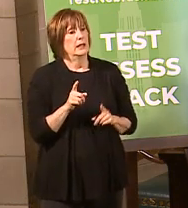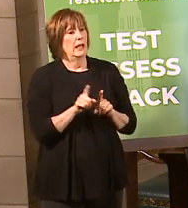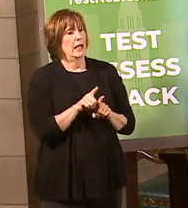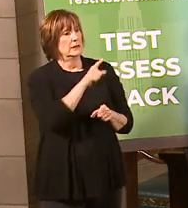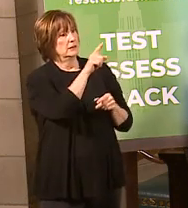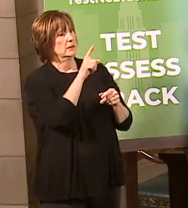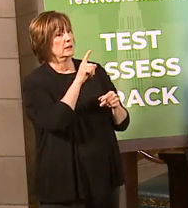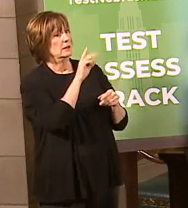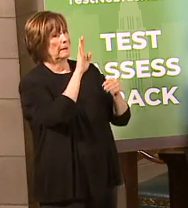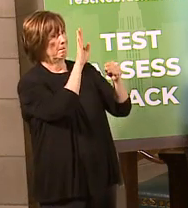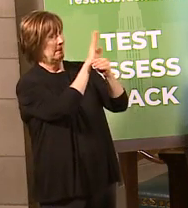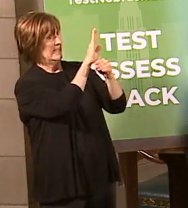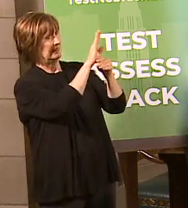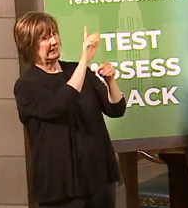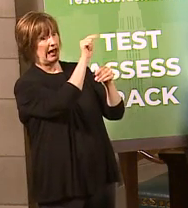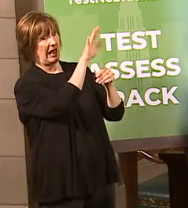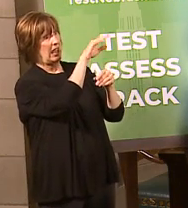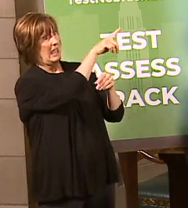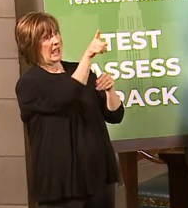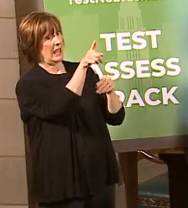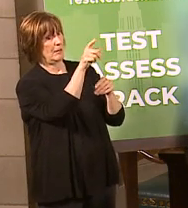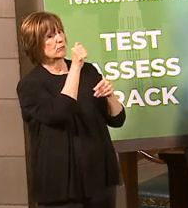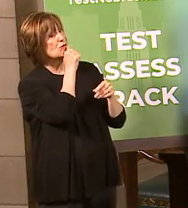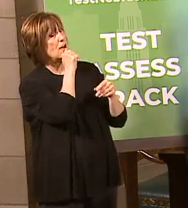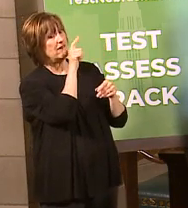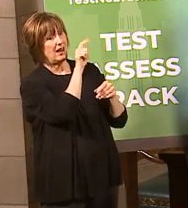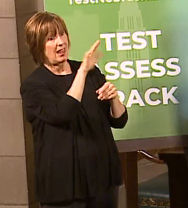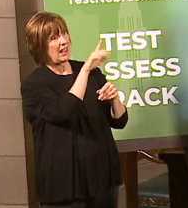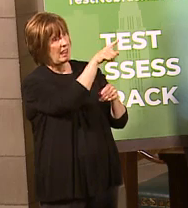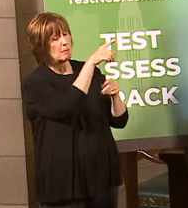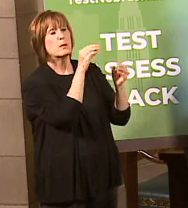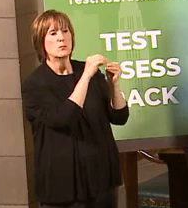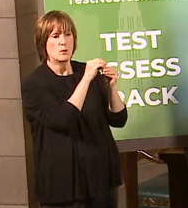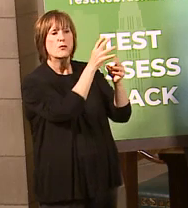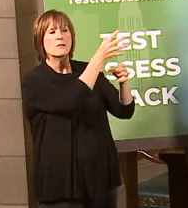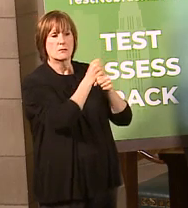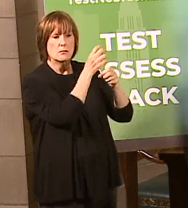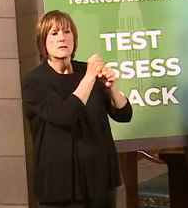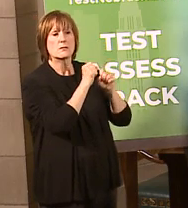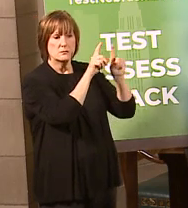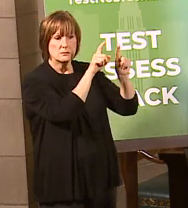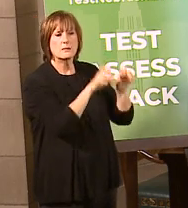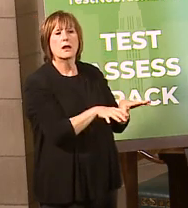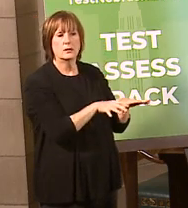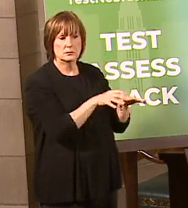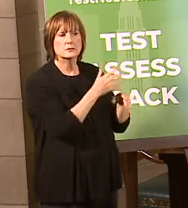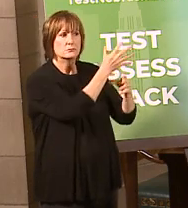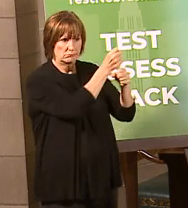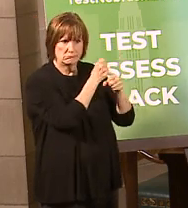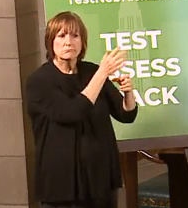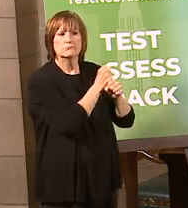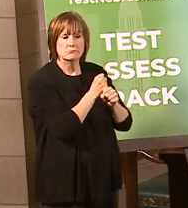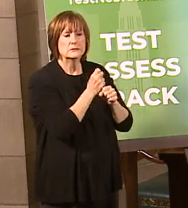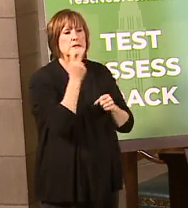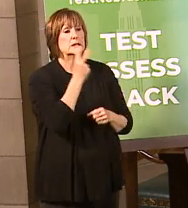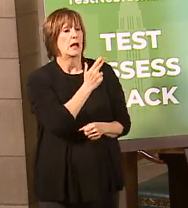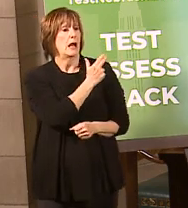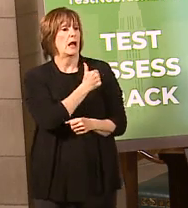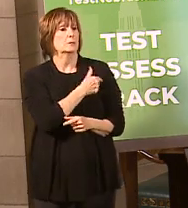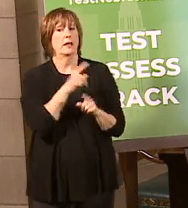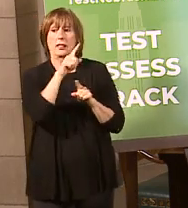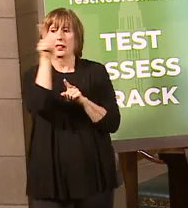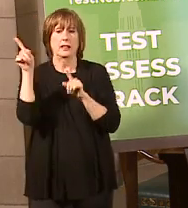labs have been able to step up, we've been able to get more tests back from the commercial labs like LabCorp and Quest. We have also seen hospital